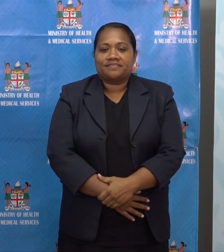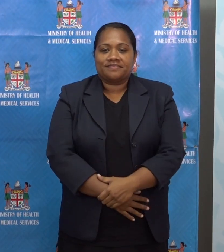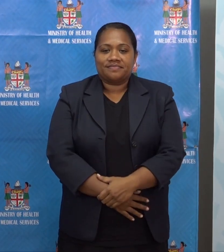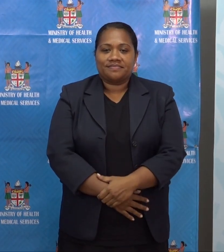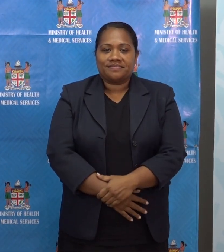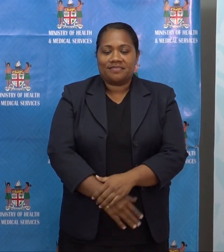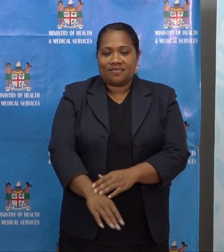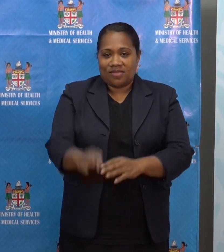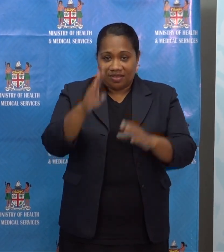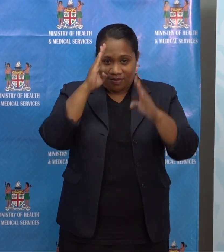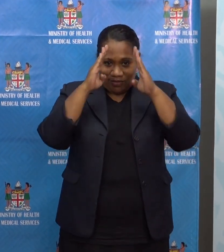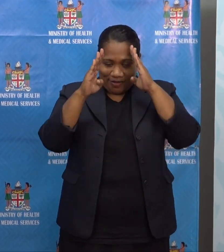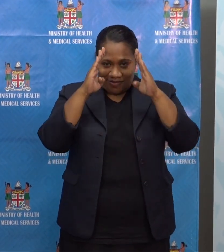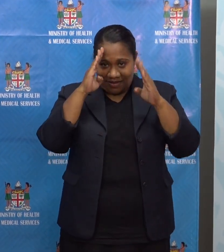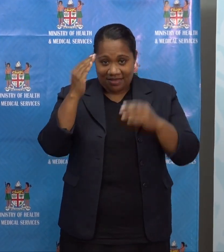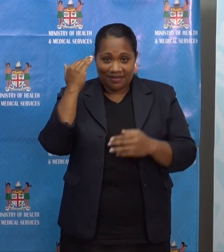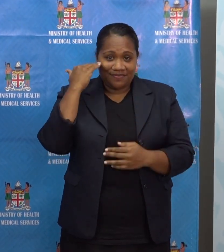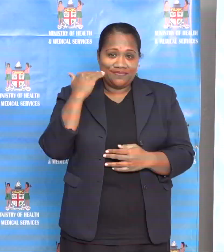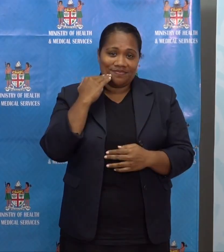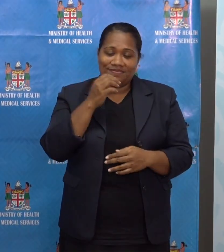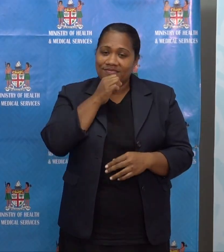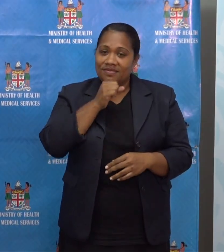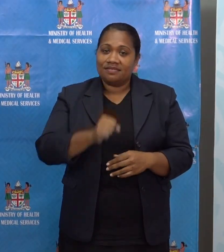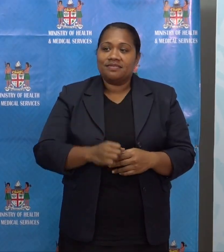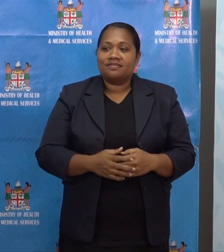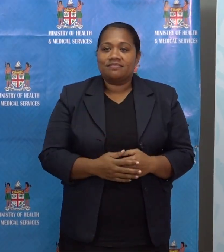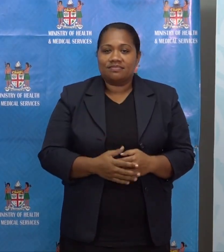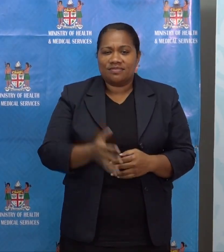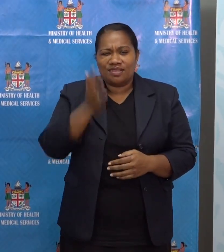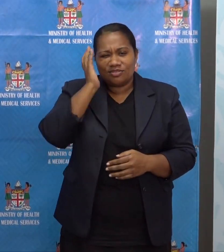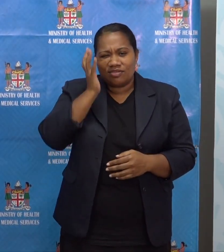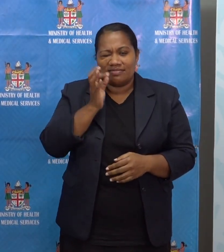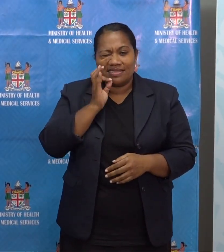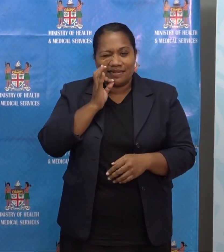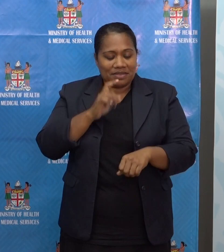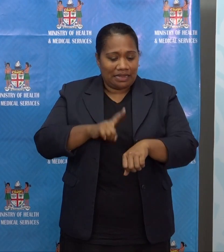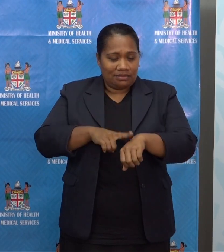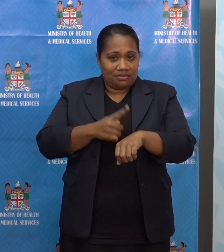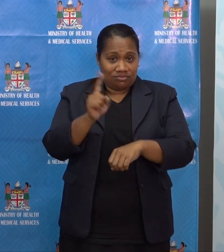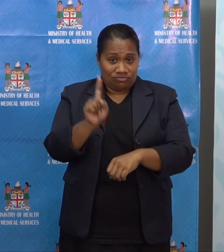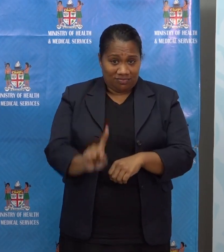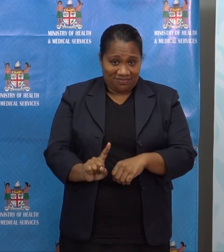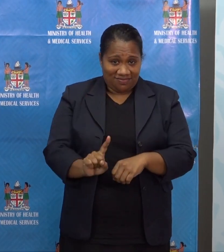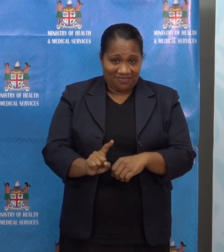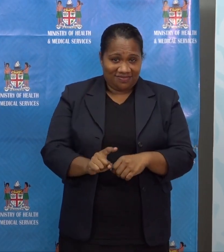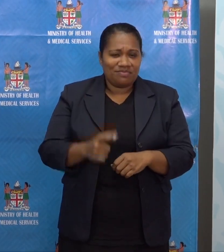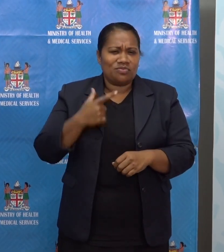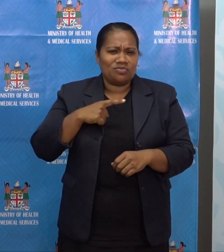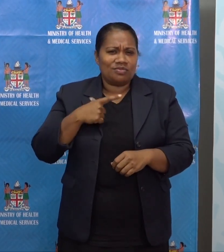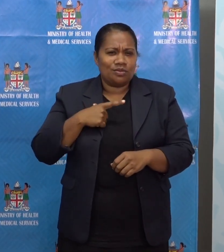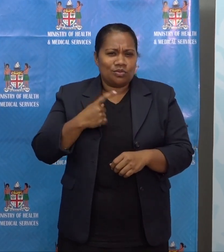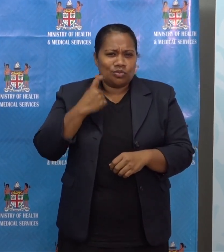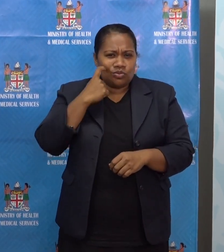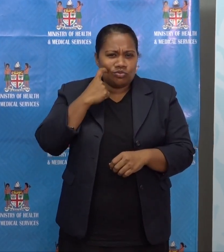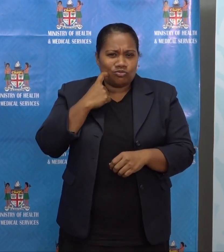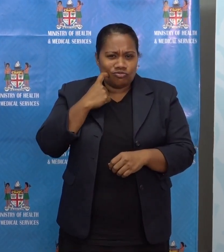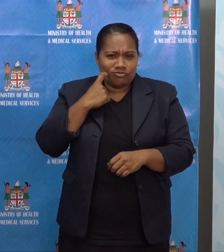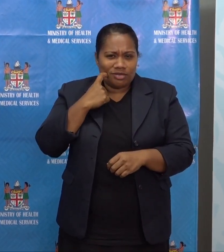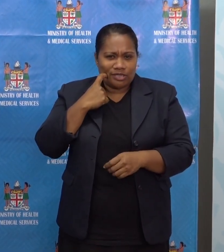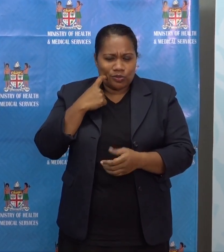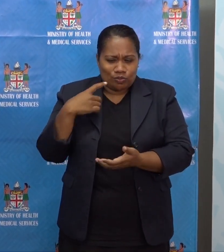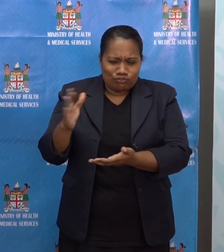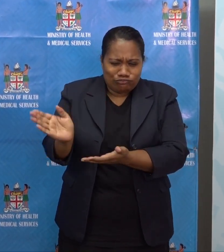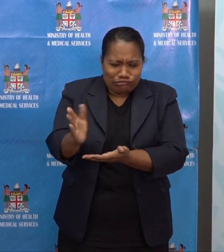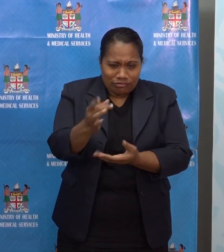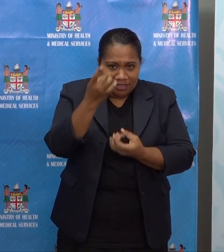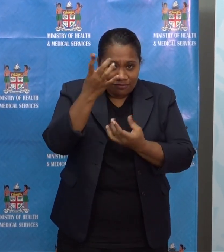Mbulbudaka, ladies and gentlemen. Sorry, we were just a little bit late today because we were trying to get some last-minute data from the laboratory.